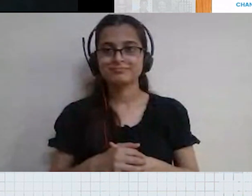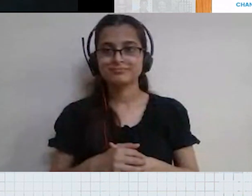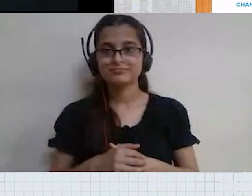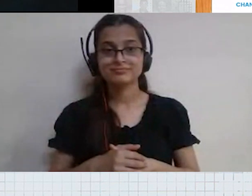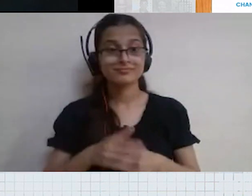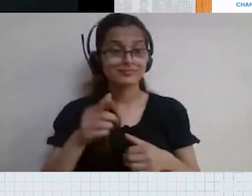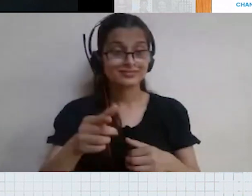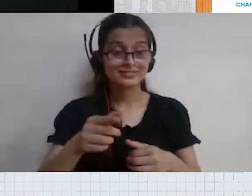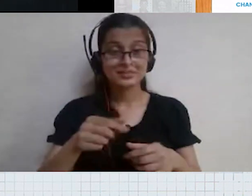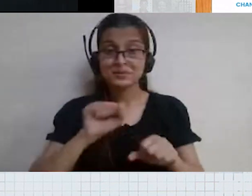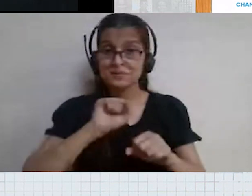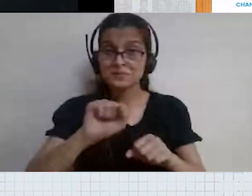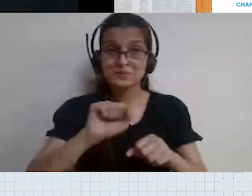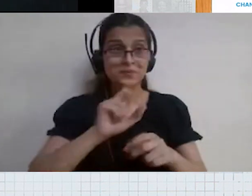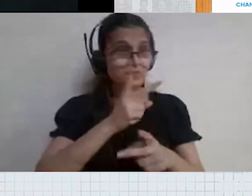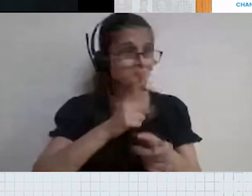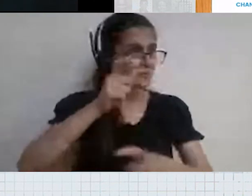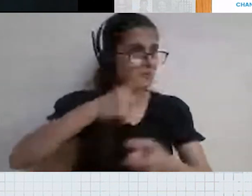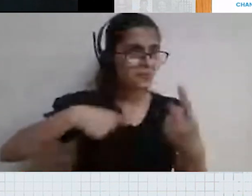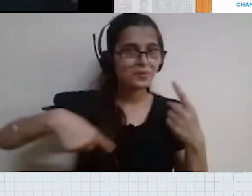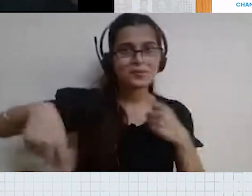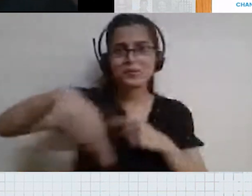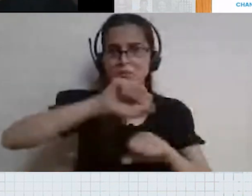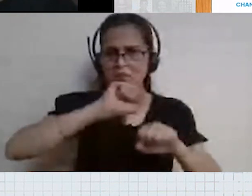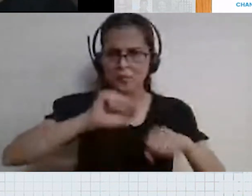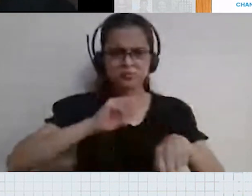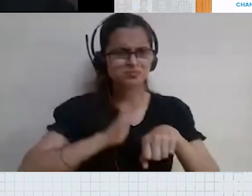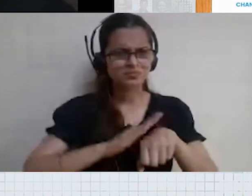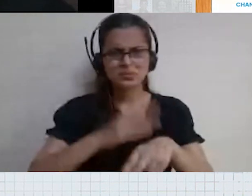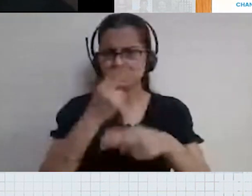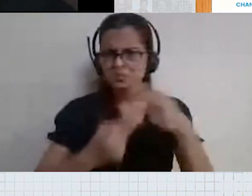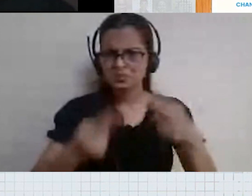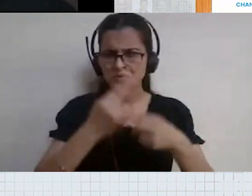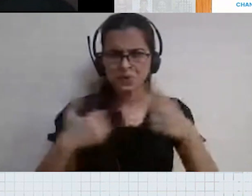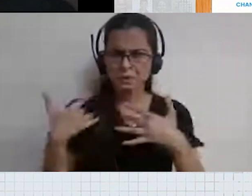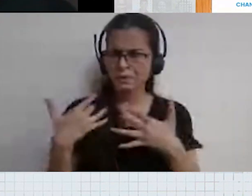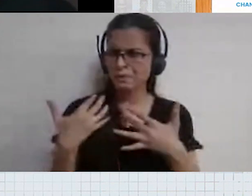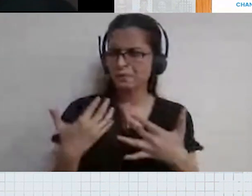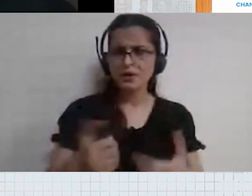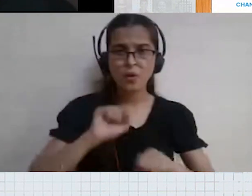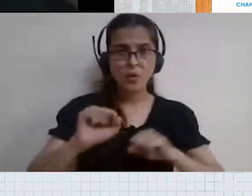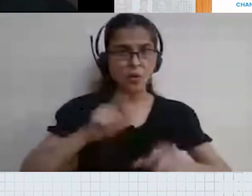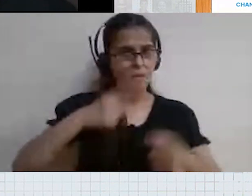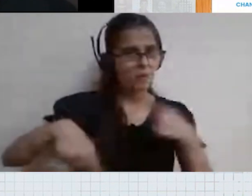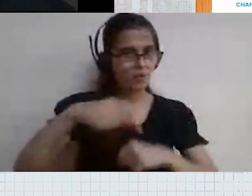accord with each and every one of us your journey is a true testament to the power of the human spirit